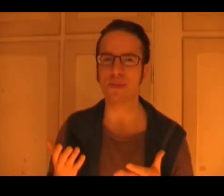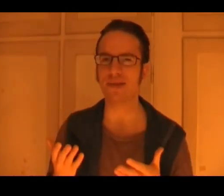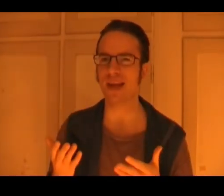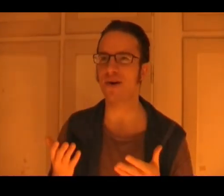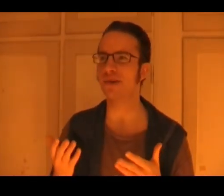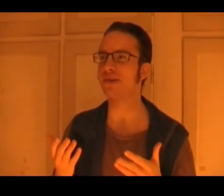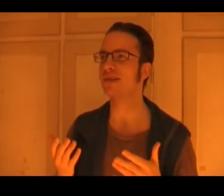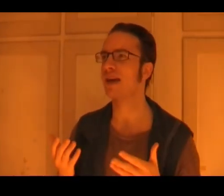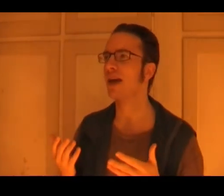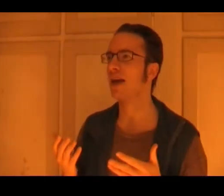about the characters.